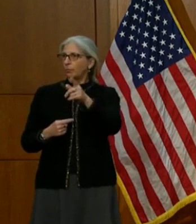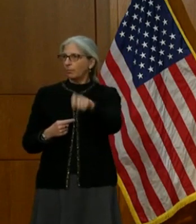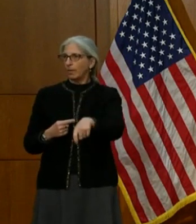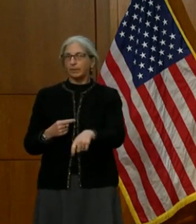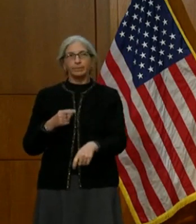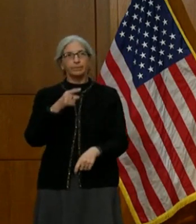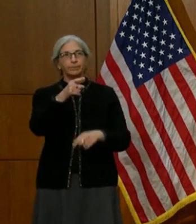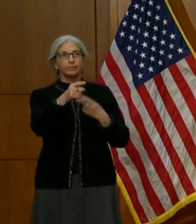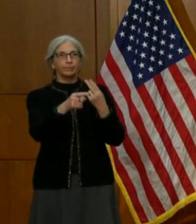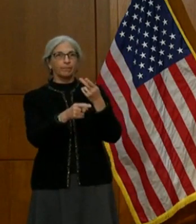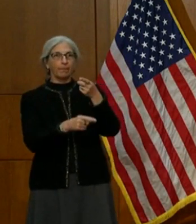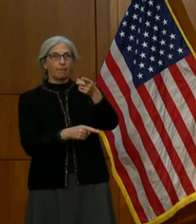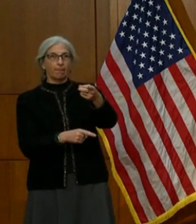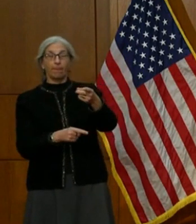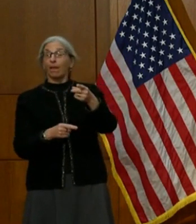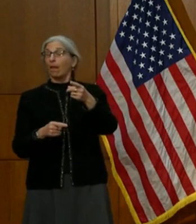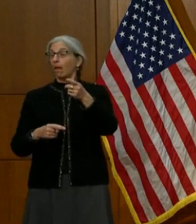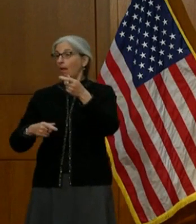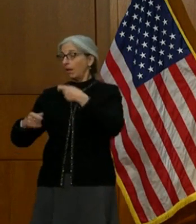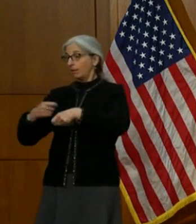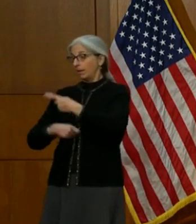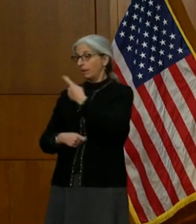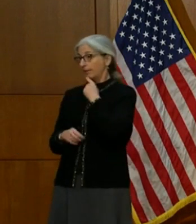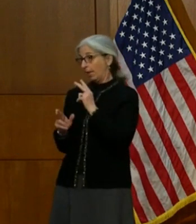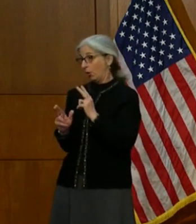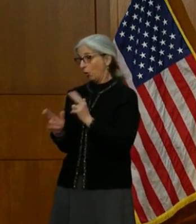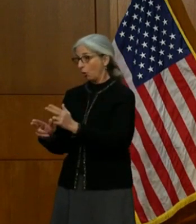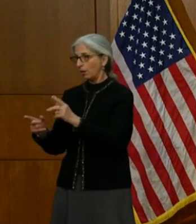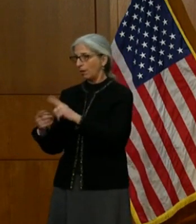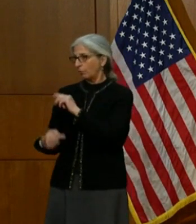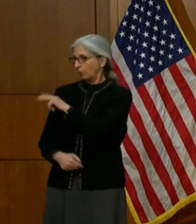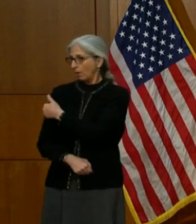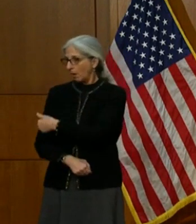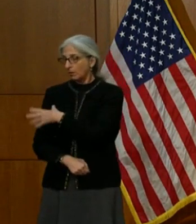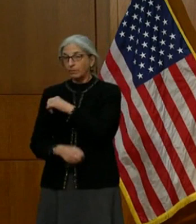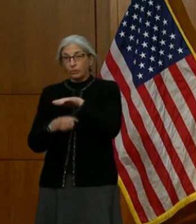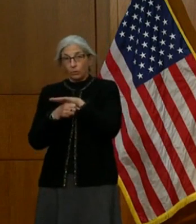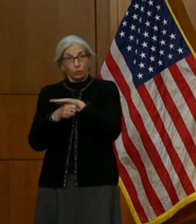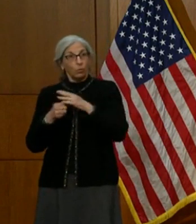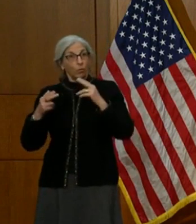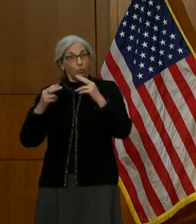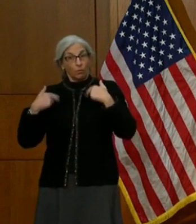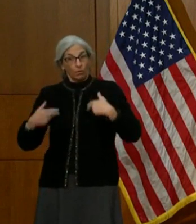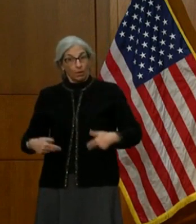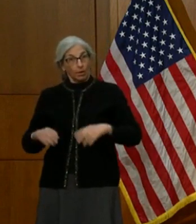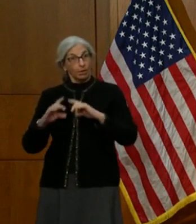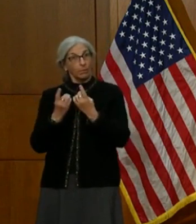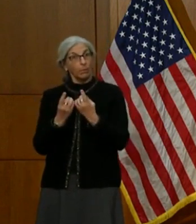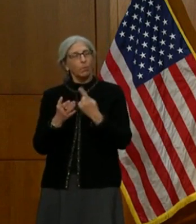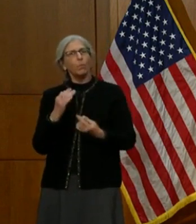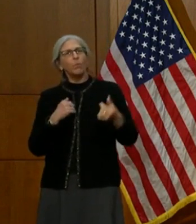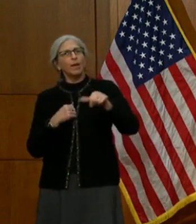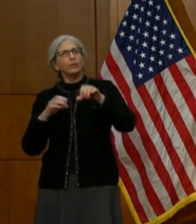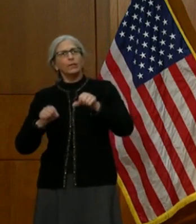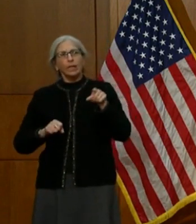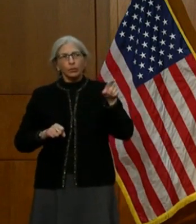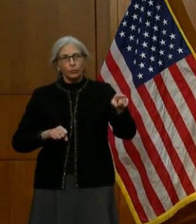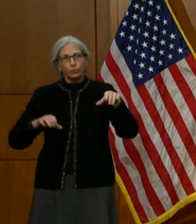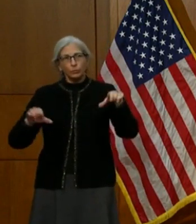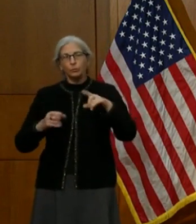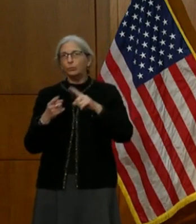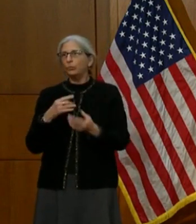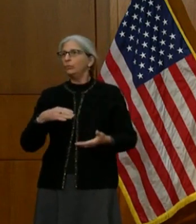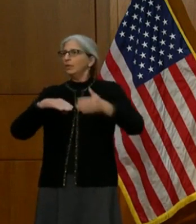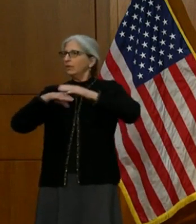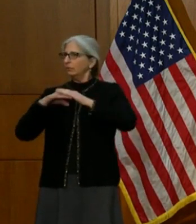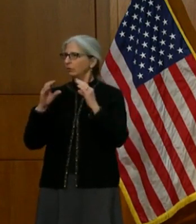Aside from saying hurry up to the hospitals and the local health departments, what else can you do to increase the vaccination rate? then just a follow